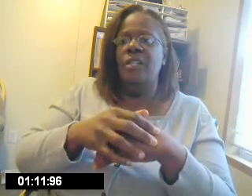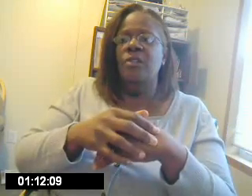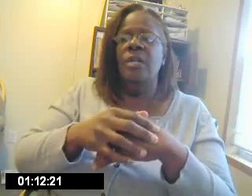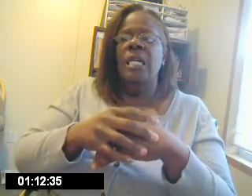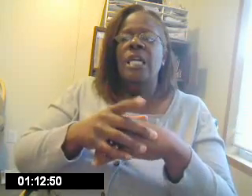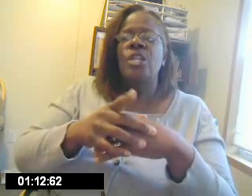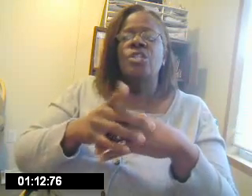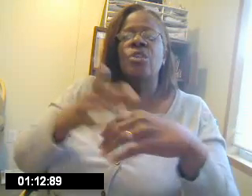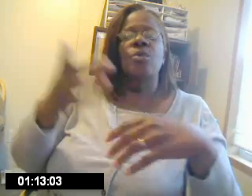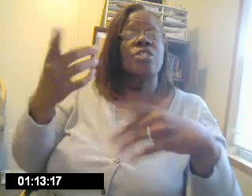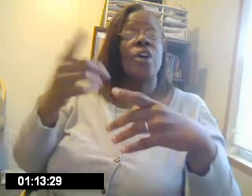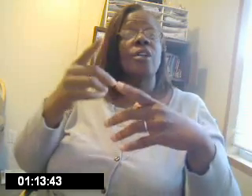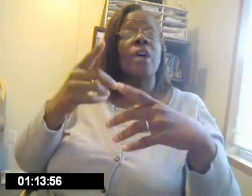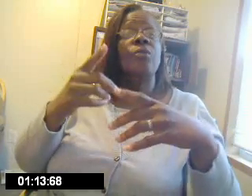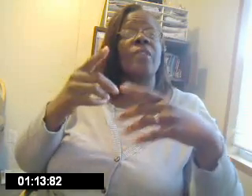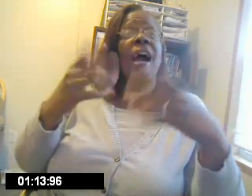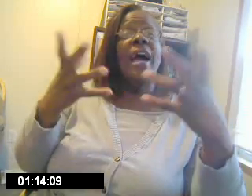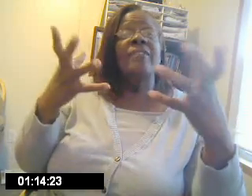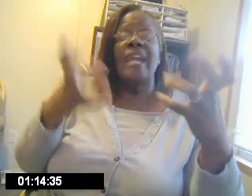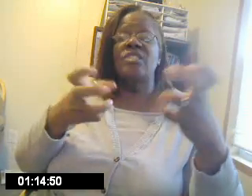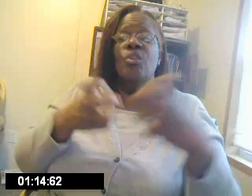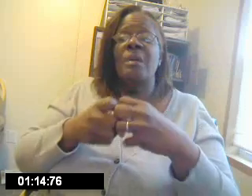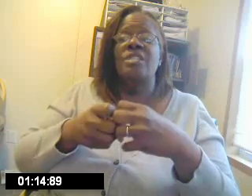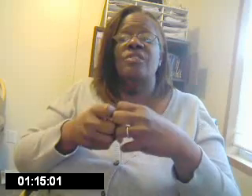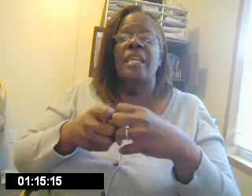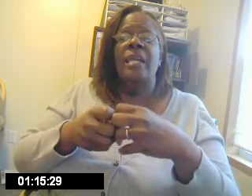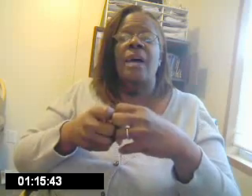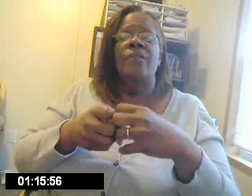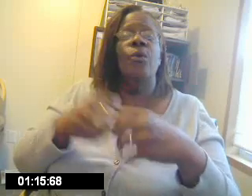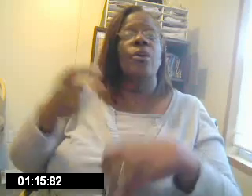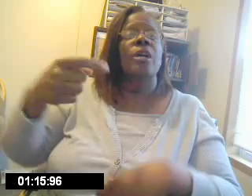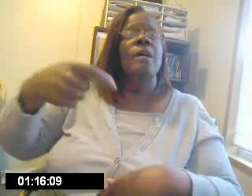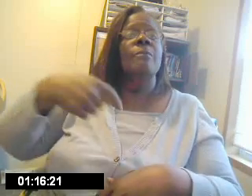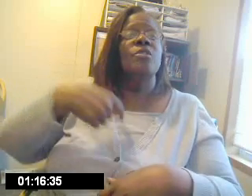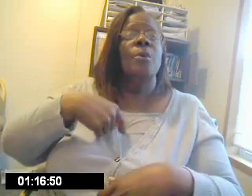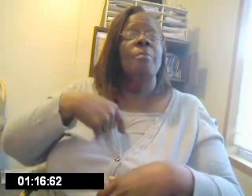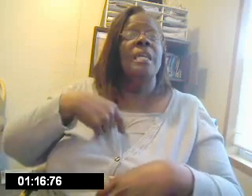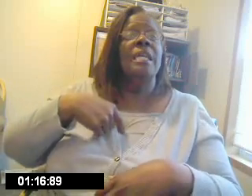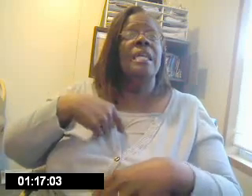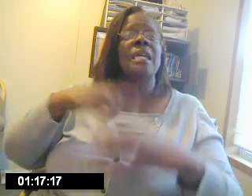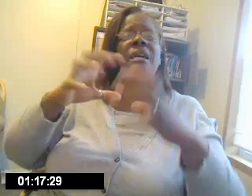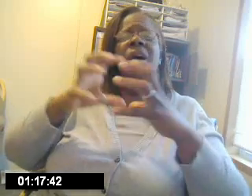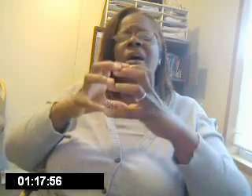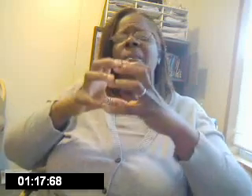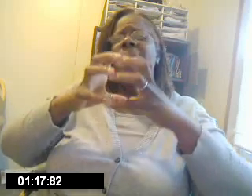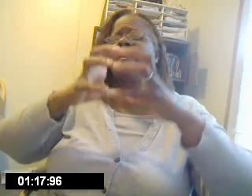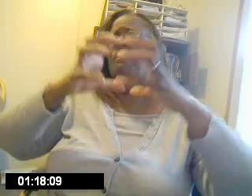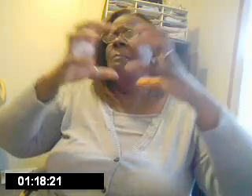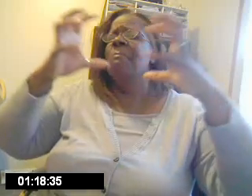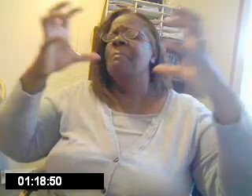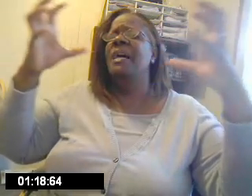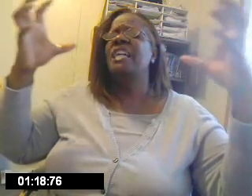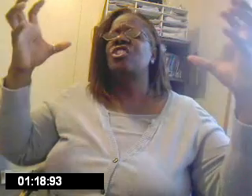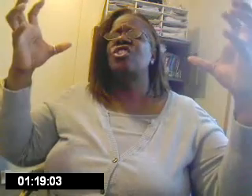here. So, start off with, I've got so much to thank God for. So, me, much.